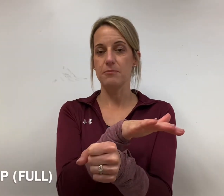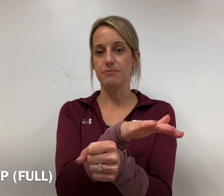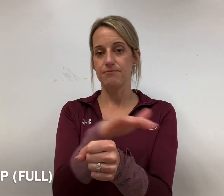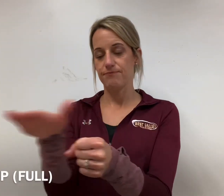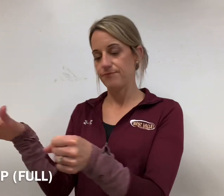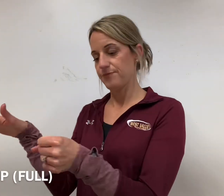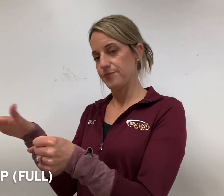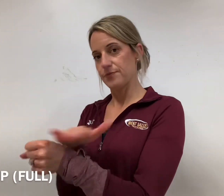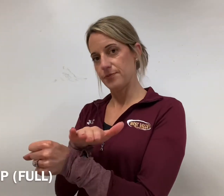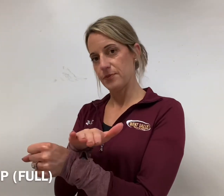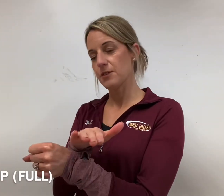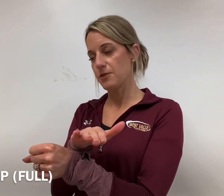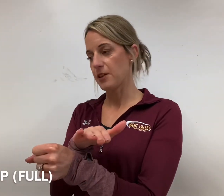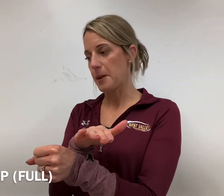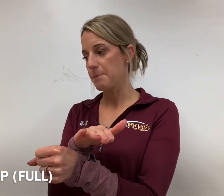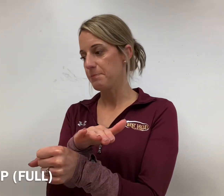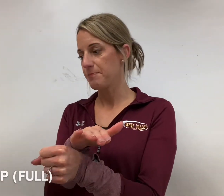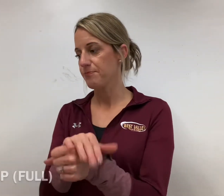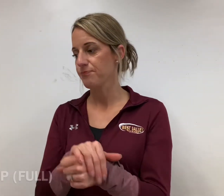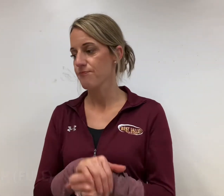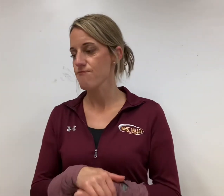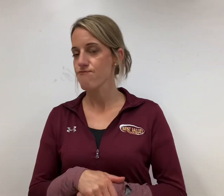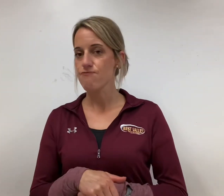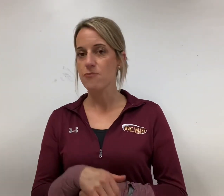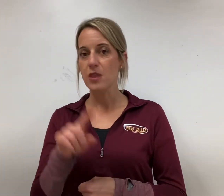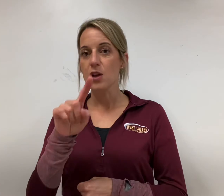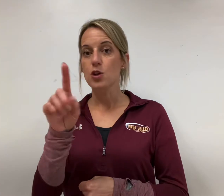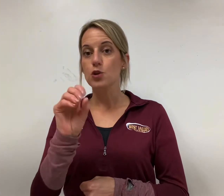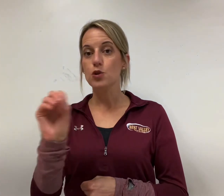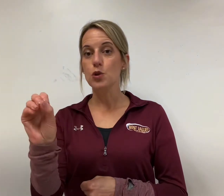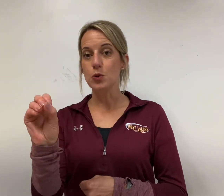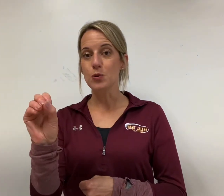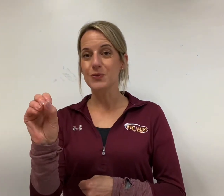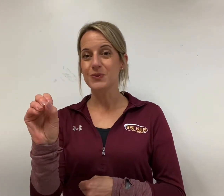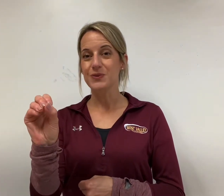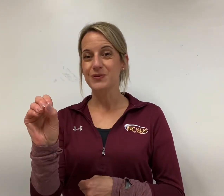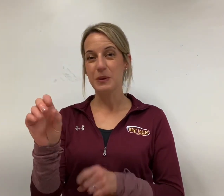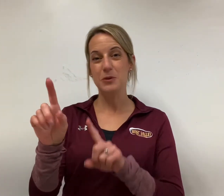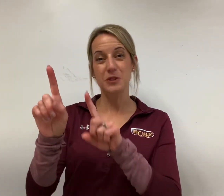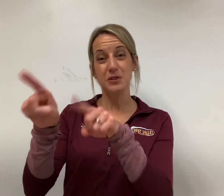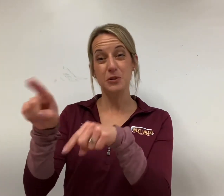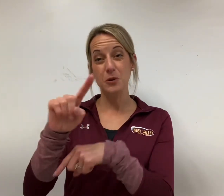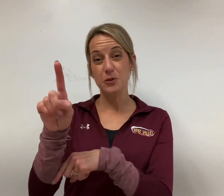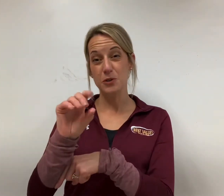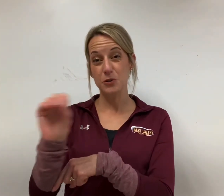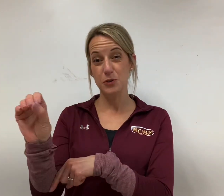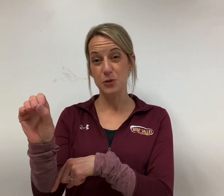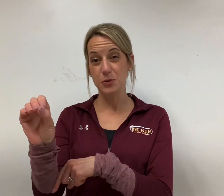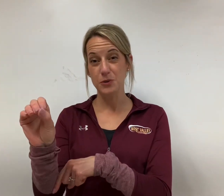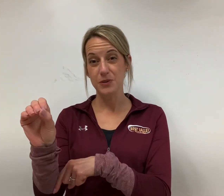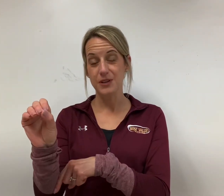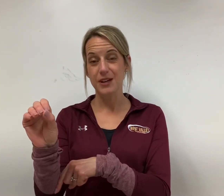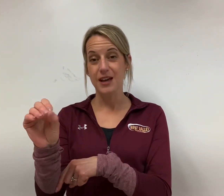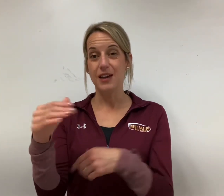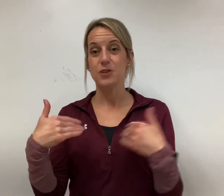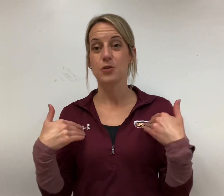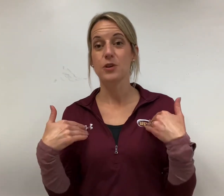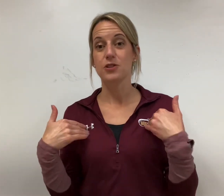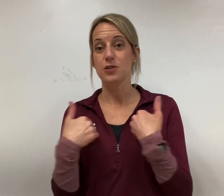to fill it up zoo maybe you need to go to go zoo and you're going to